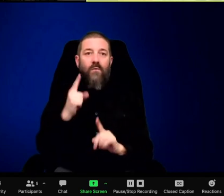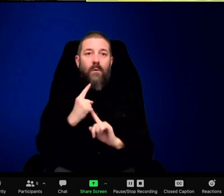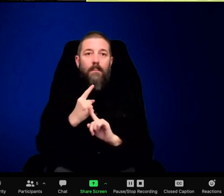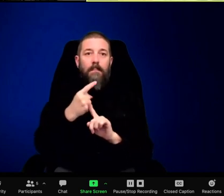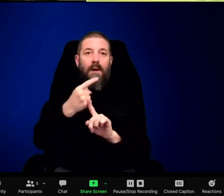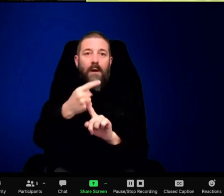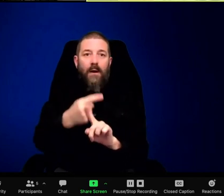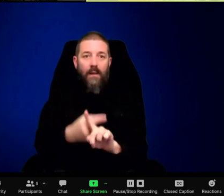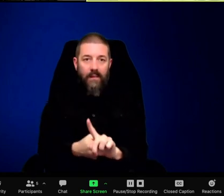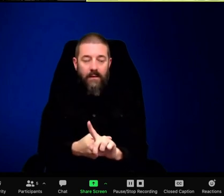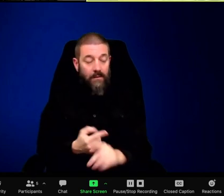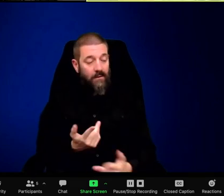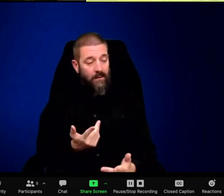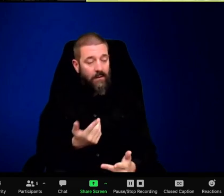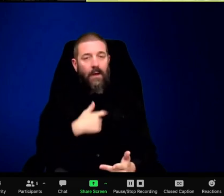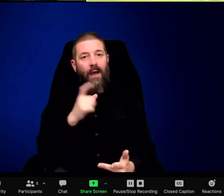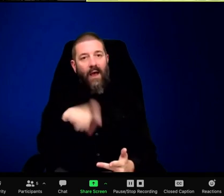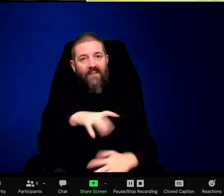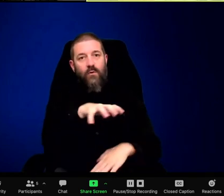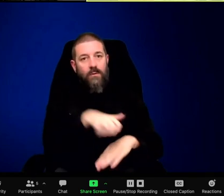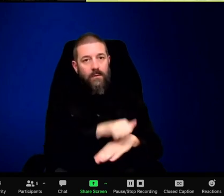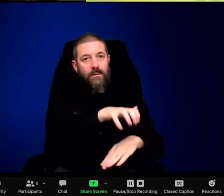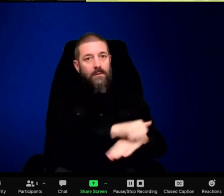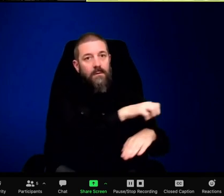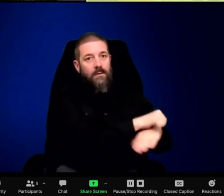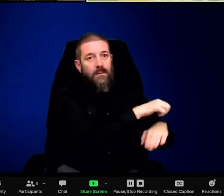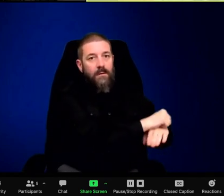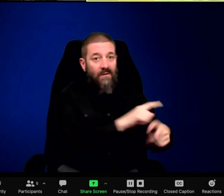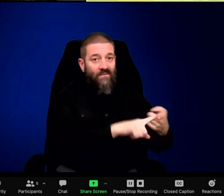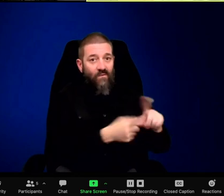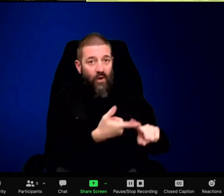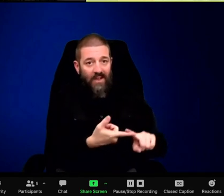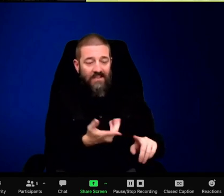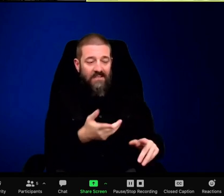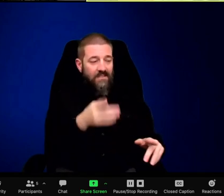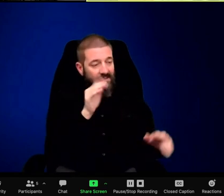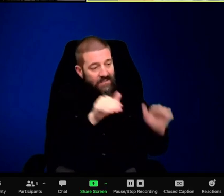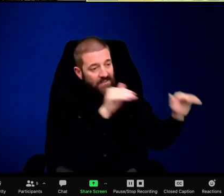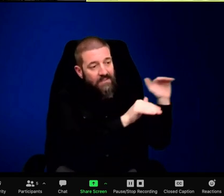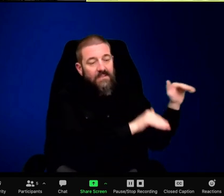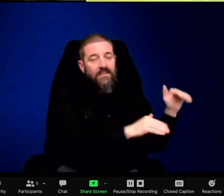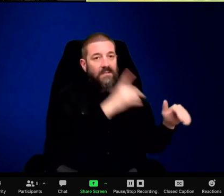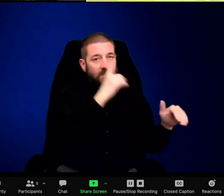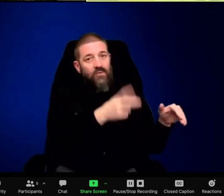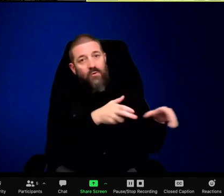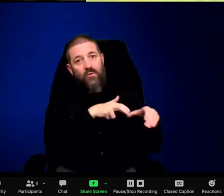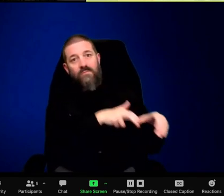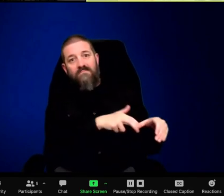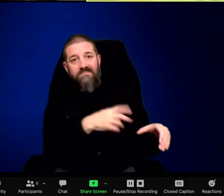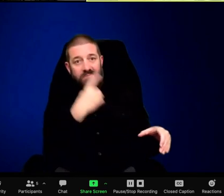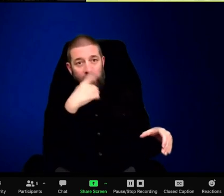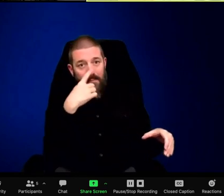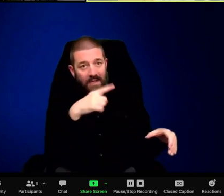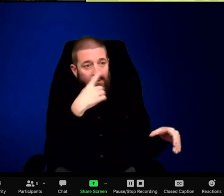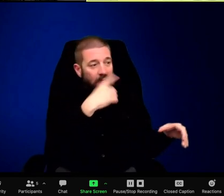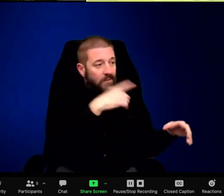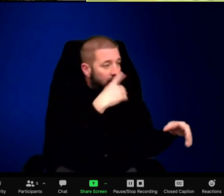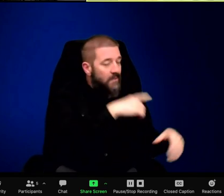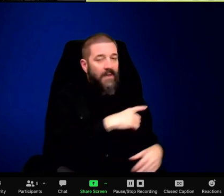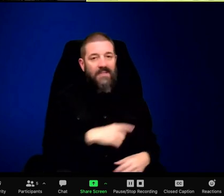and Herbrew weren't in Billings, Montana, on the outskirts of the city, but I had no time. So